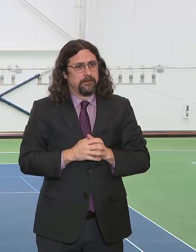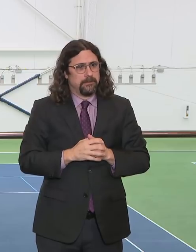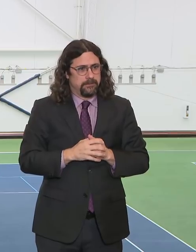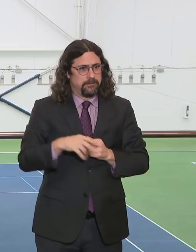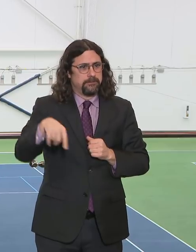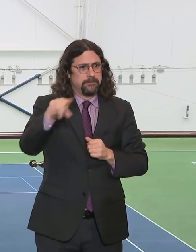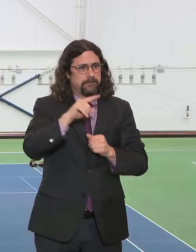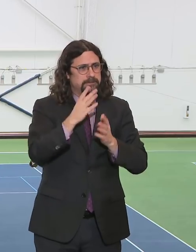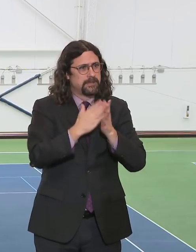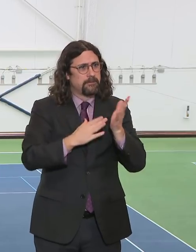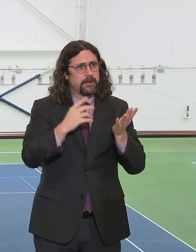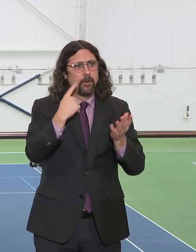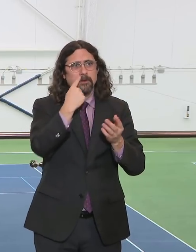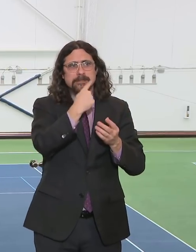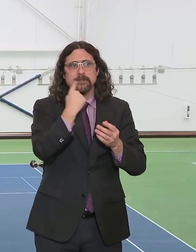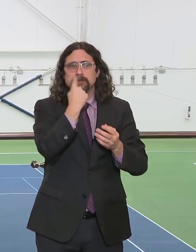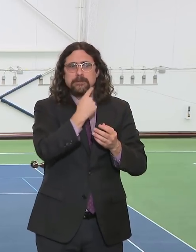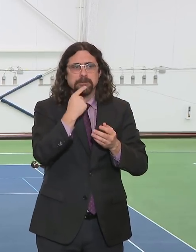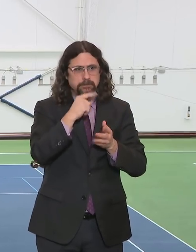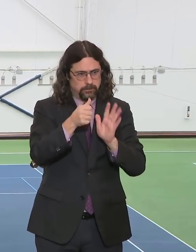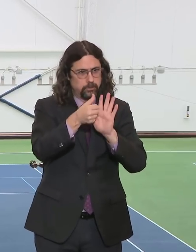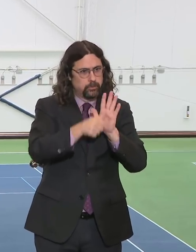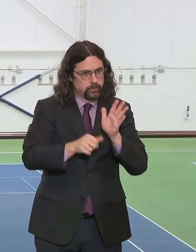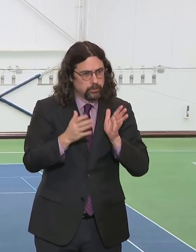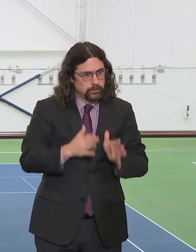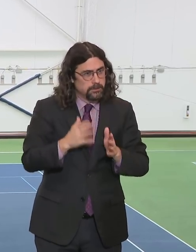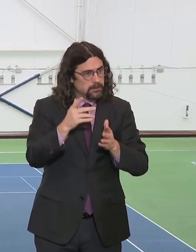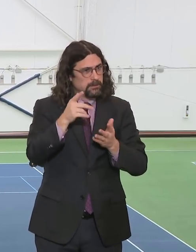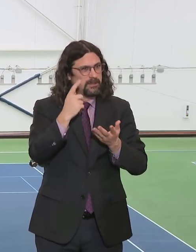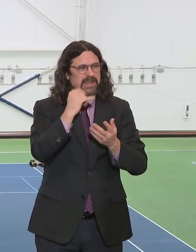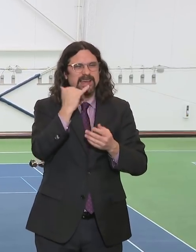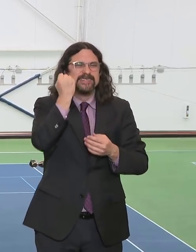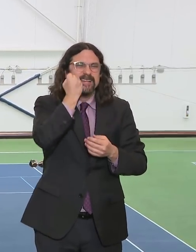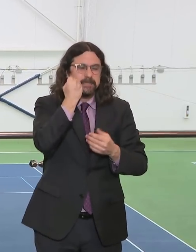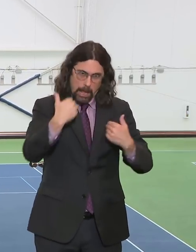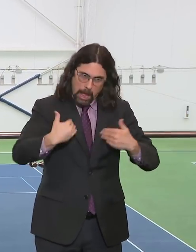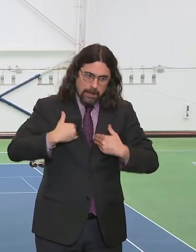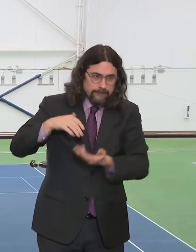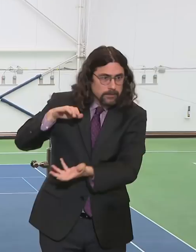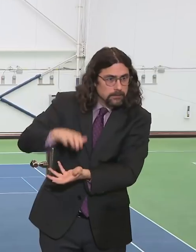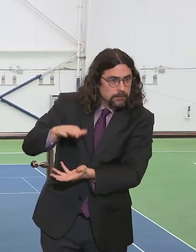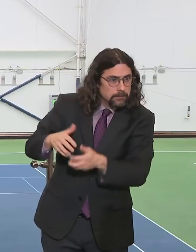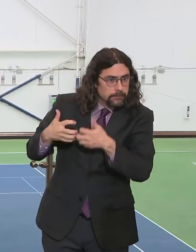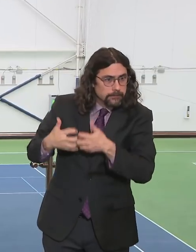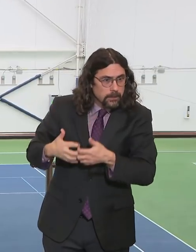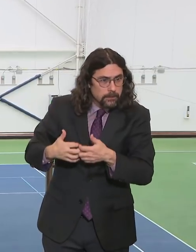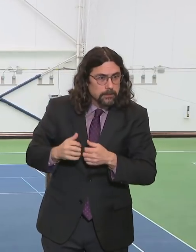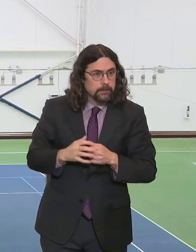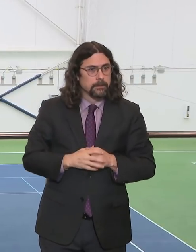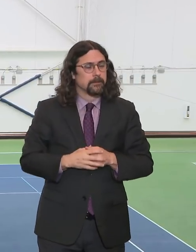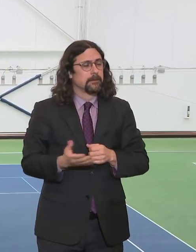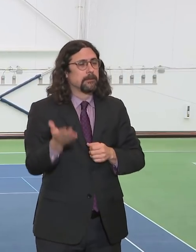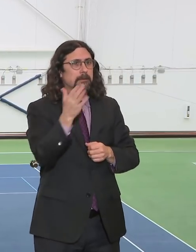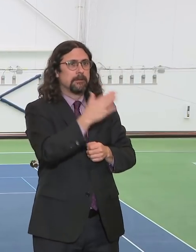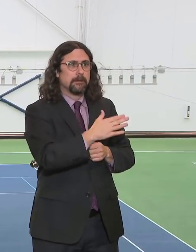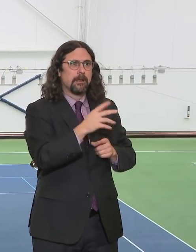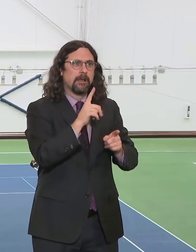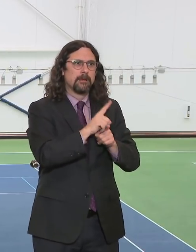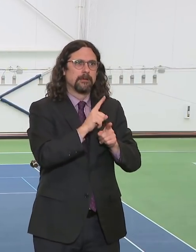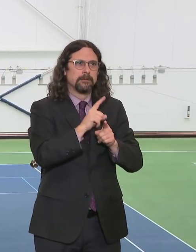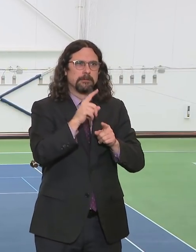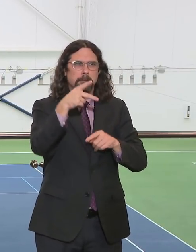perform surgery. Plastic surgeons have ventilators wherever they perform surgery. Veterinarians, yes,